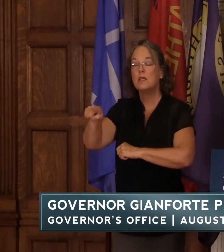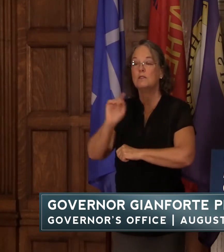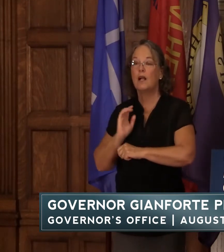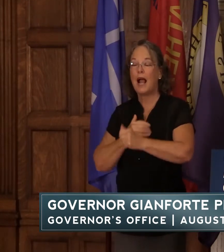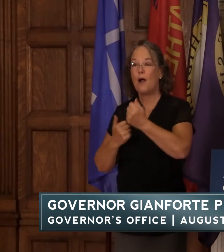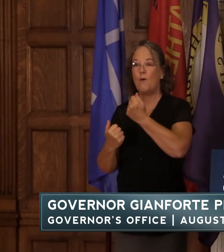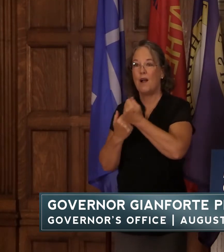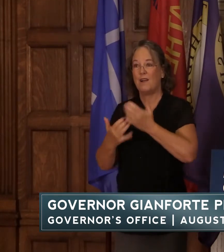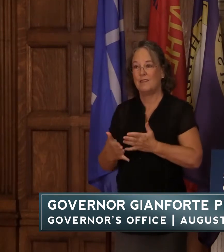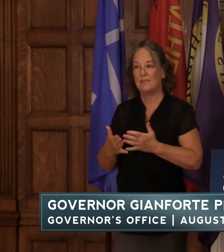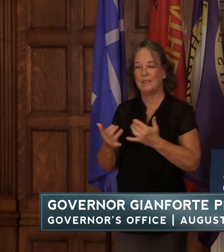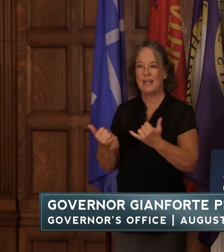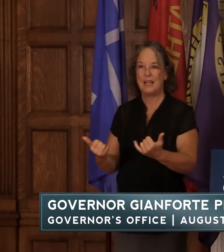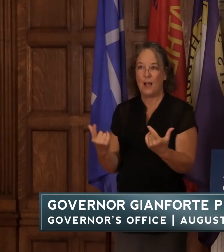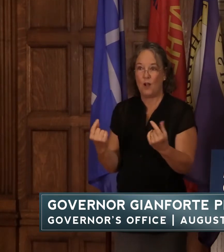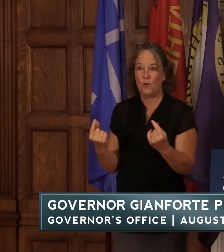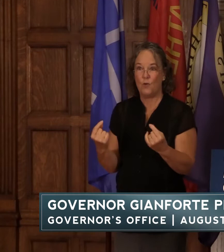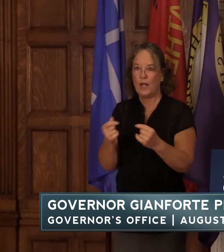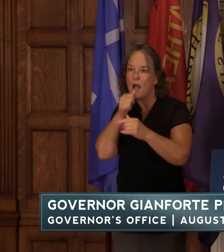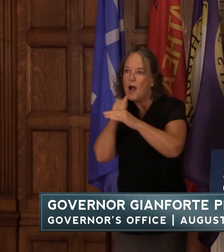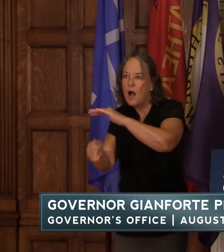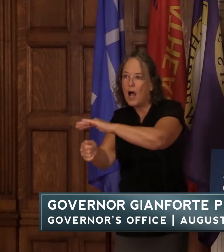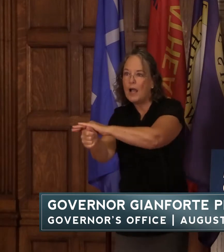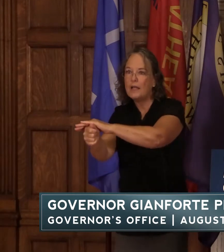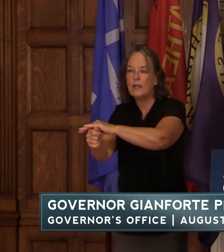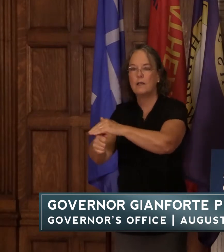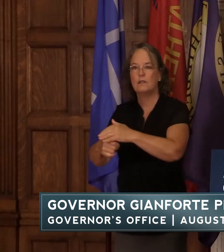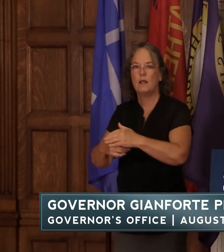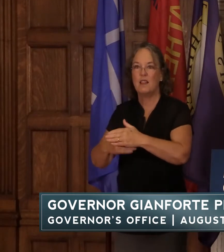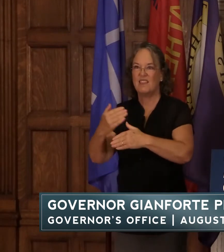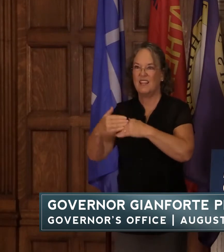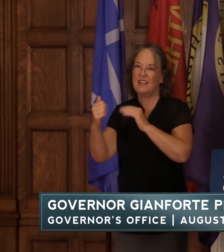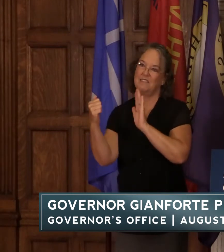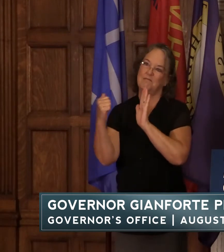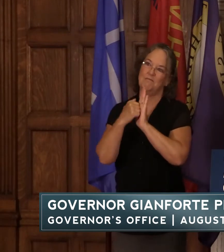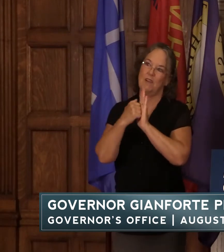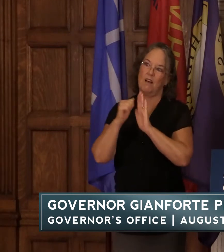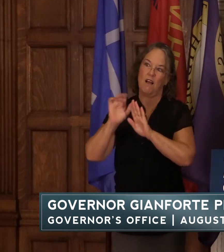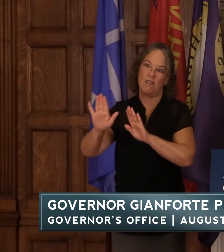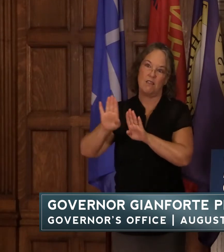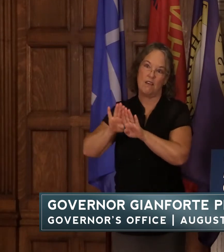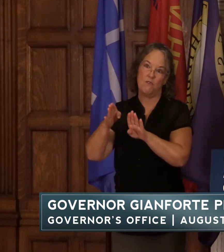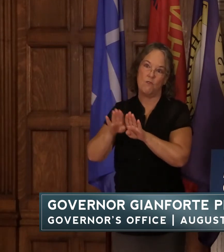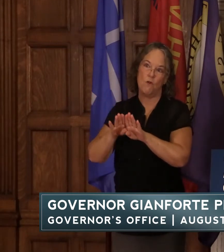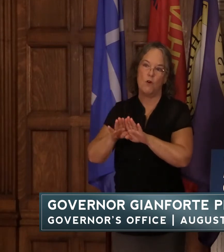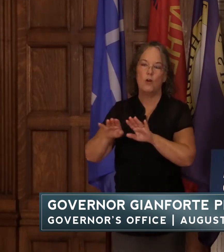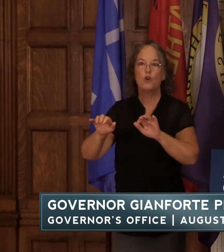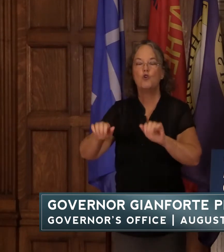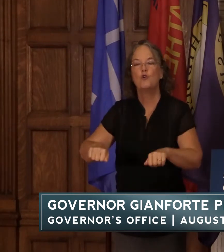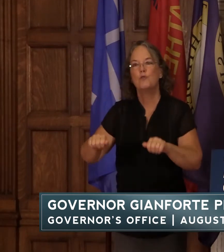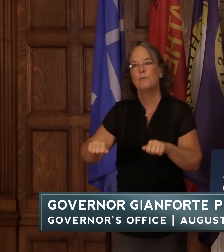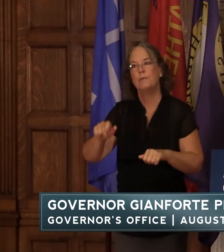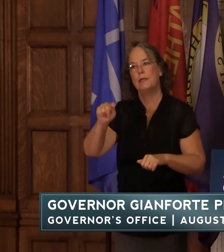are now in hiding the next knock on their door could be the taliban